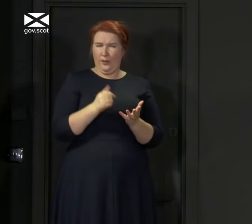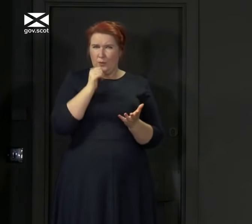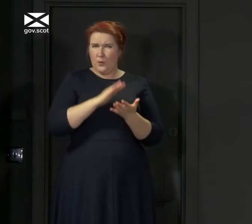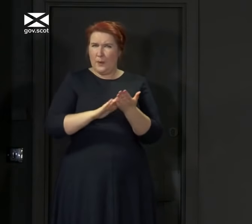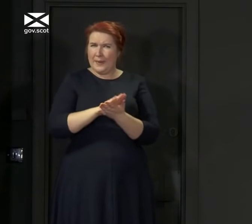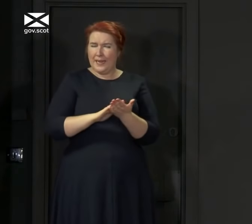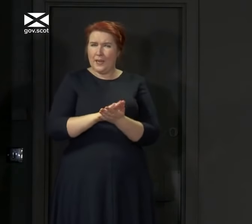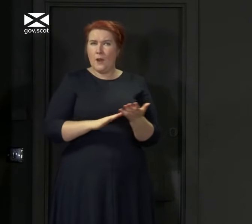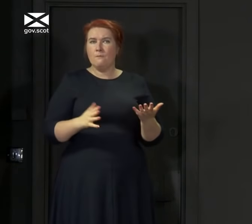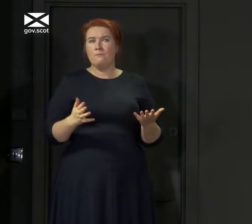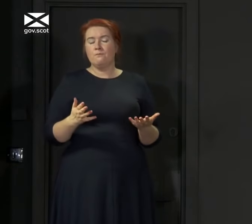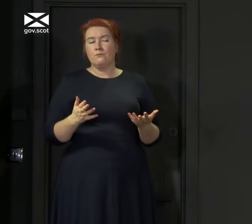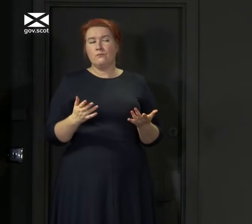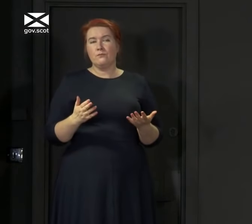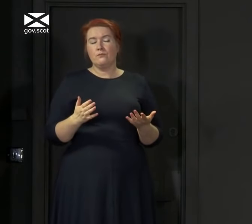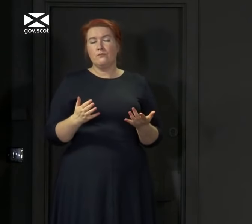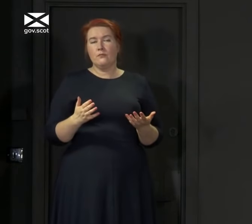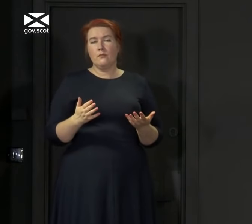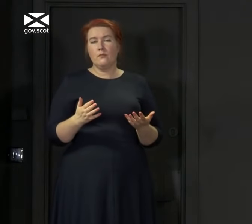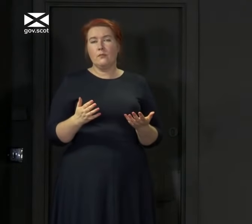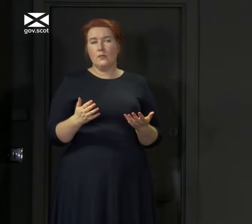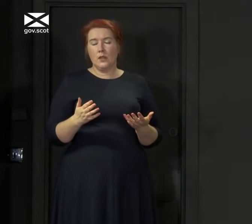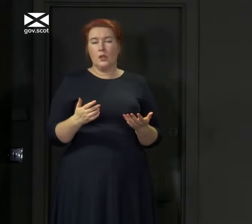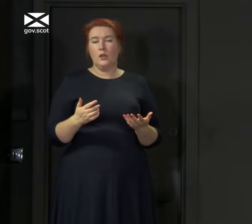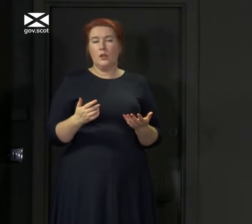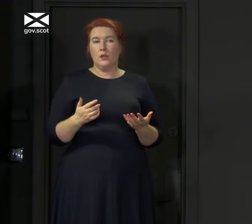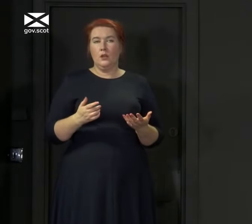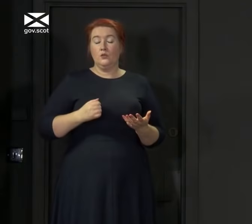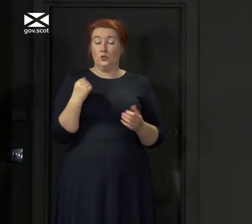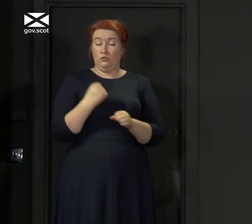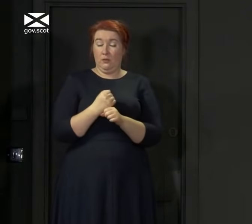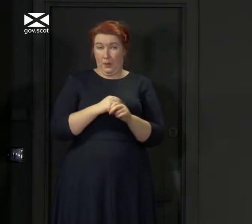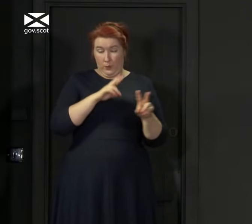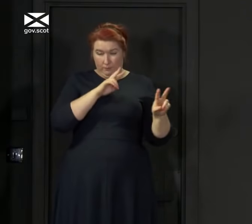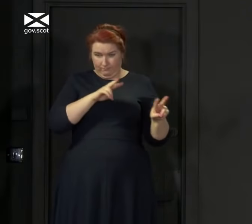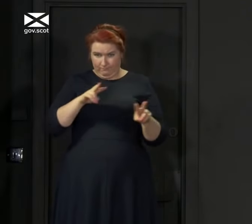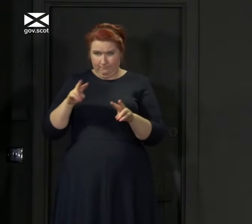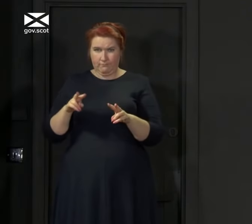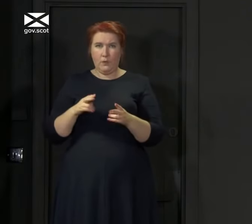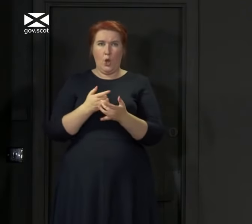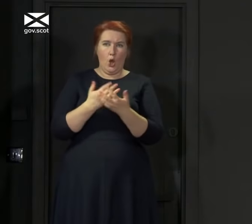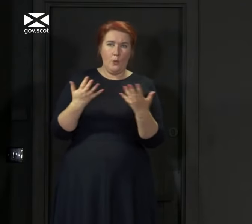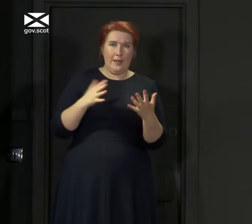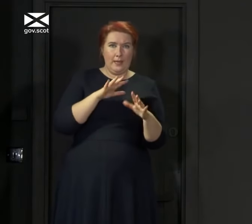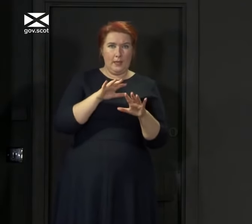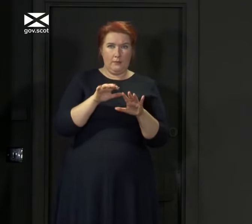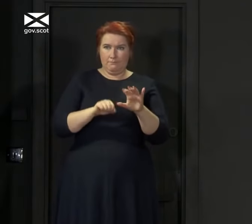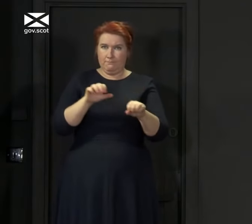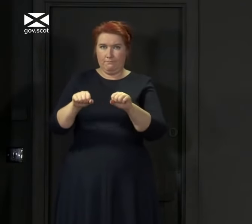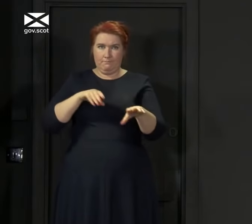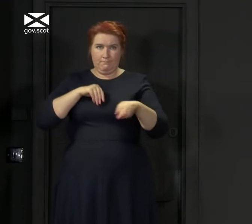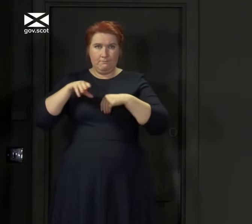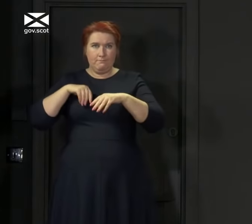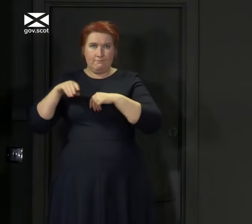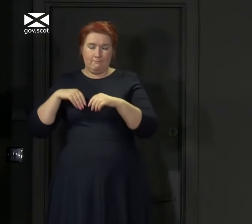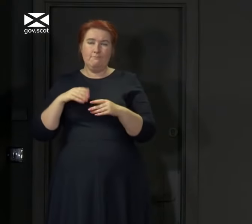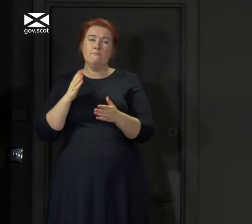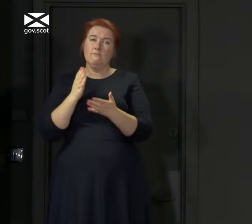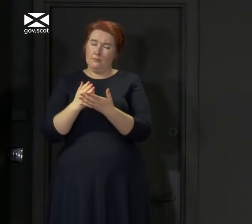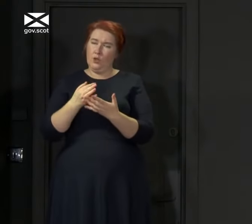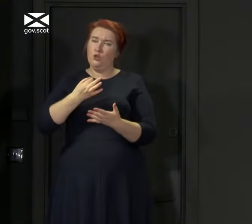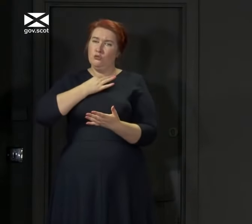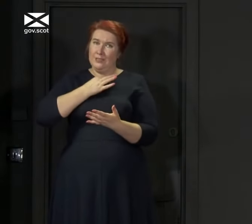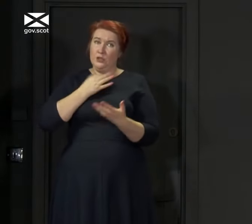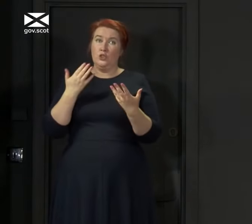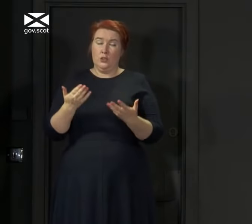my drift. We look closely at case numbers, and there is a significant risk of importation from parts of the north of